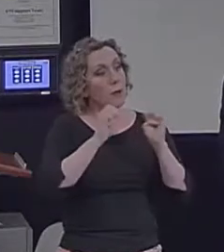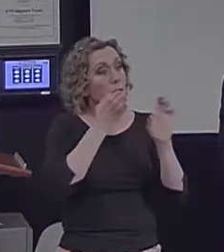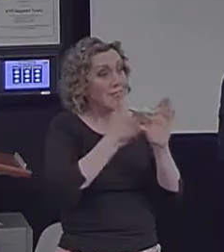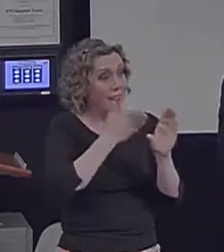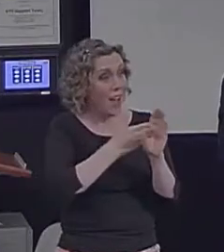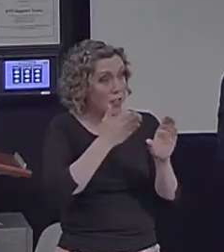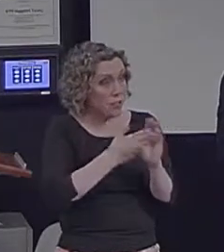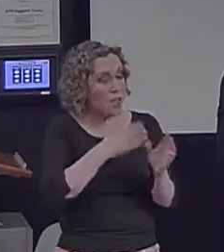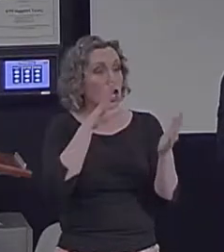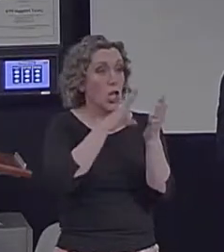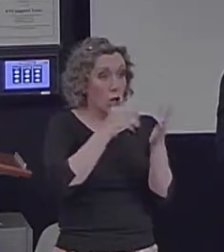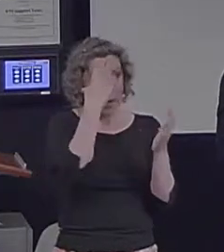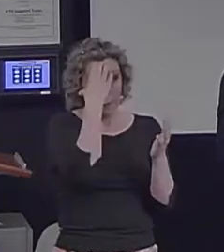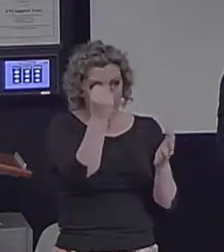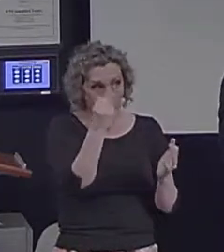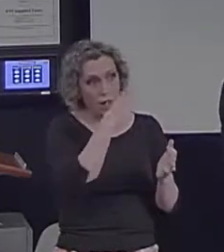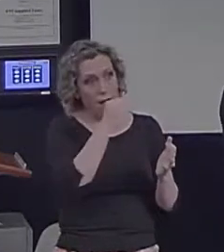Learning, Memory, and Cognition.